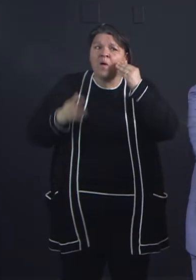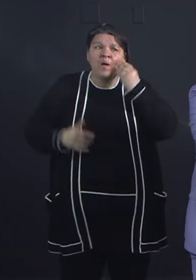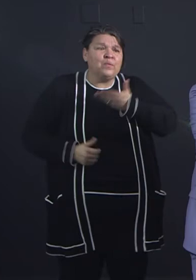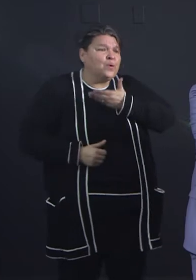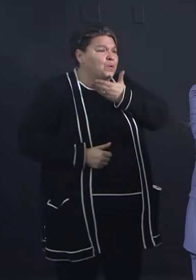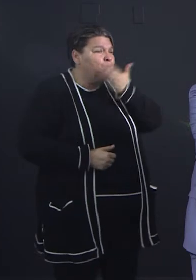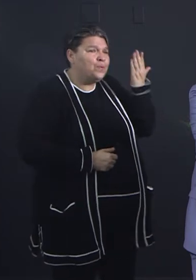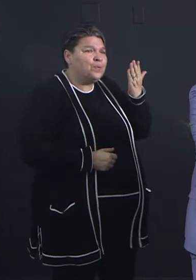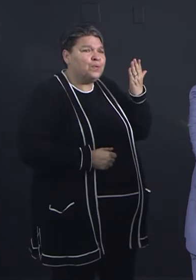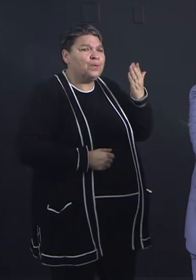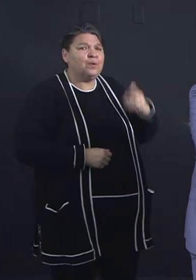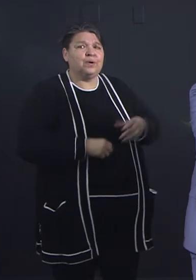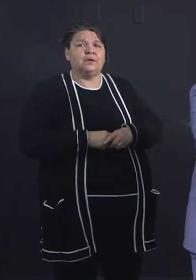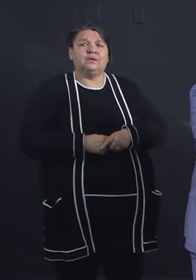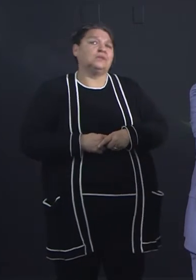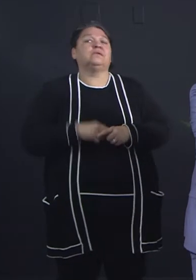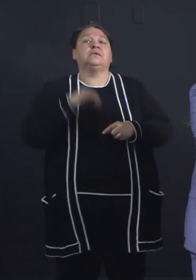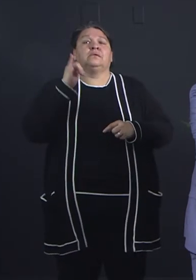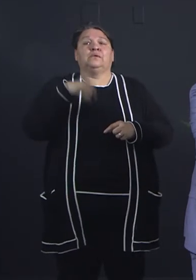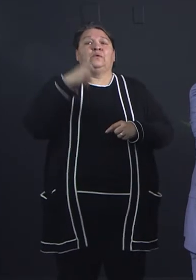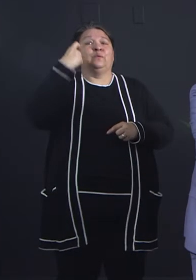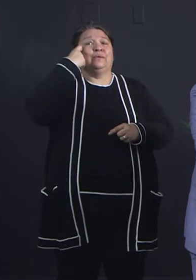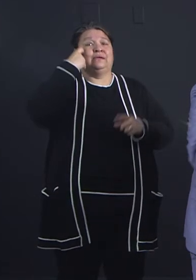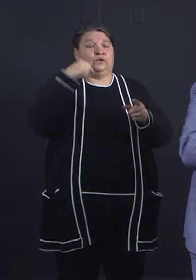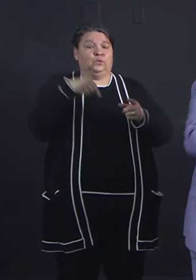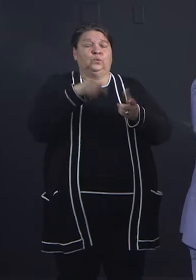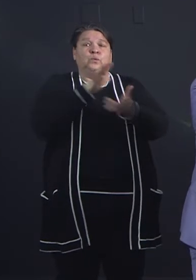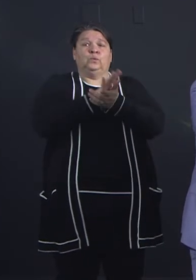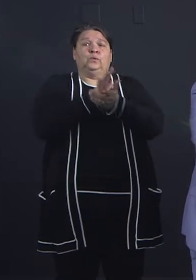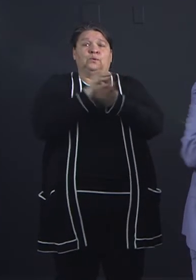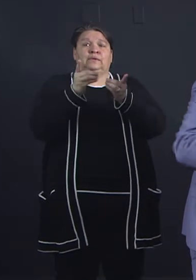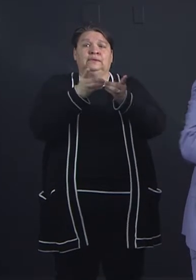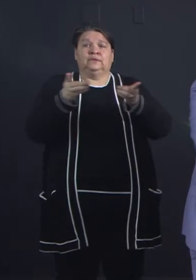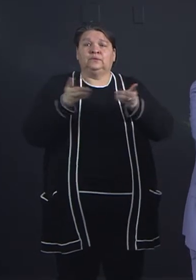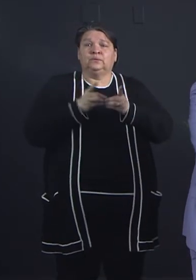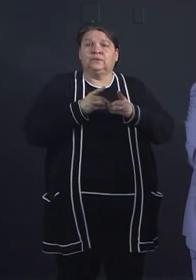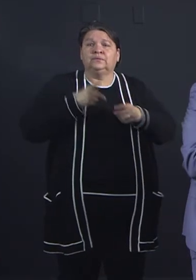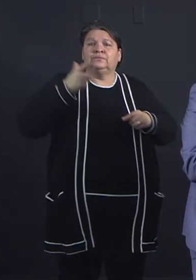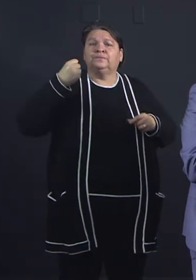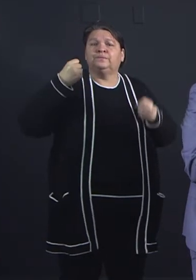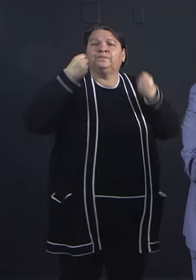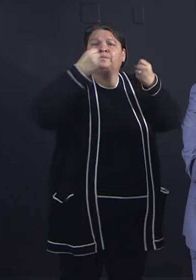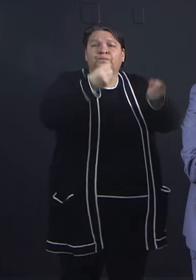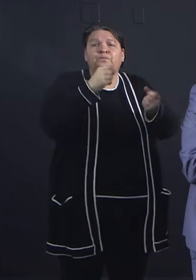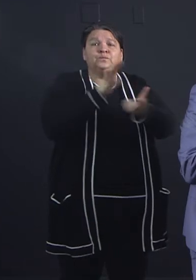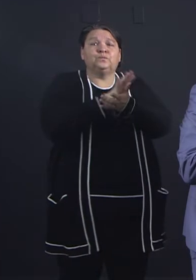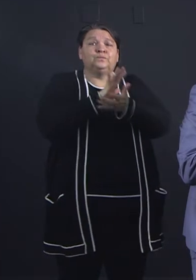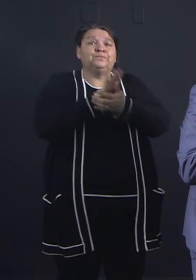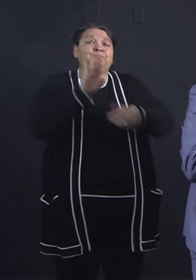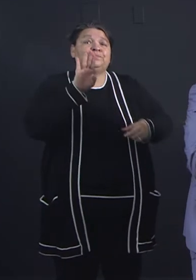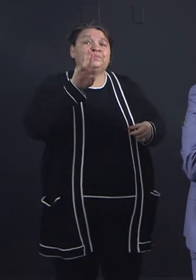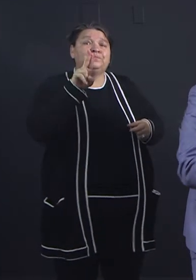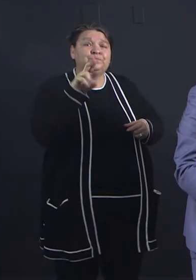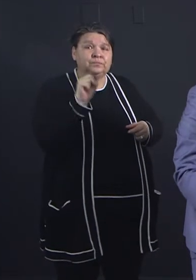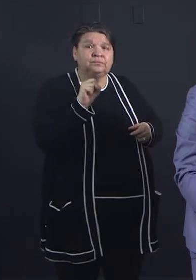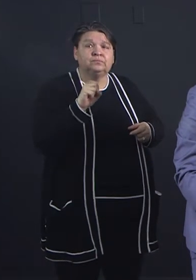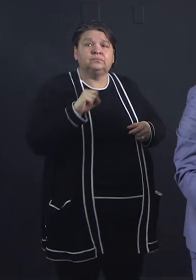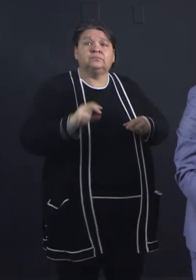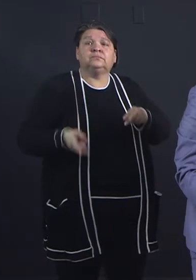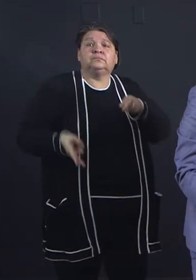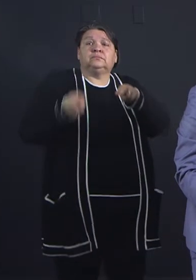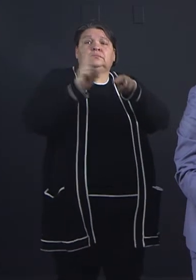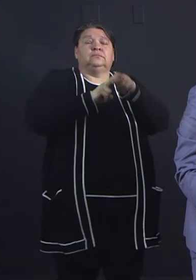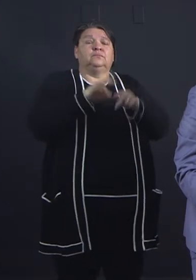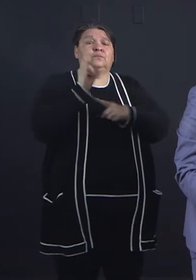and park it in the parking lot and put hot spots on the school bus so students can do their work. Now, what we really want to do is distribute those hot